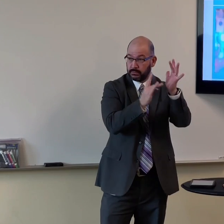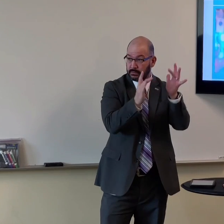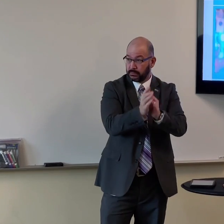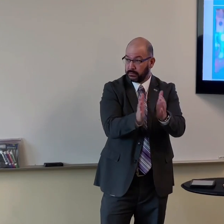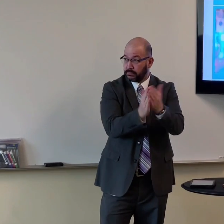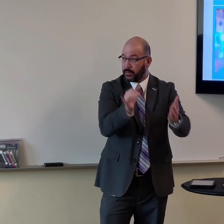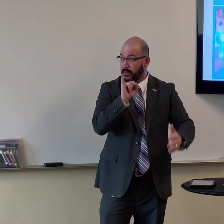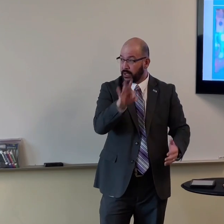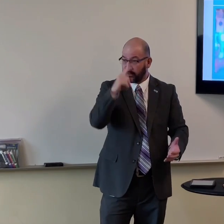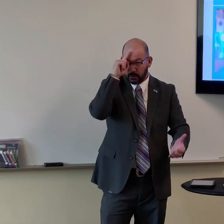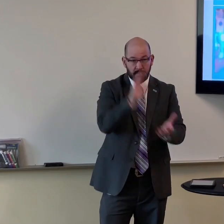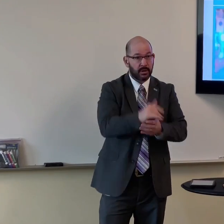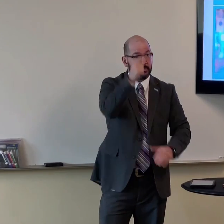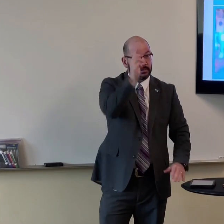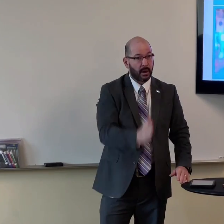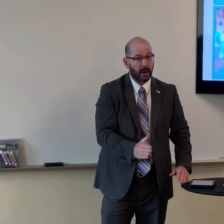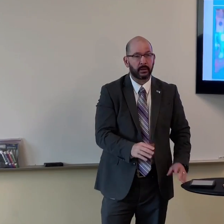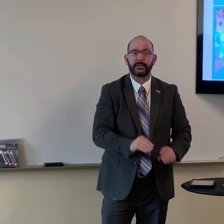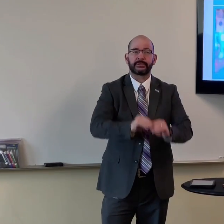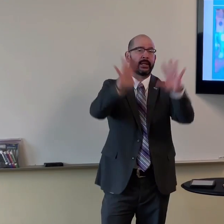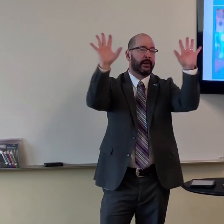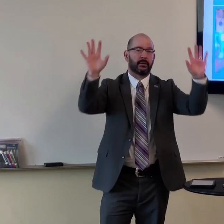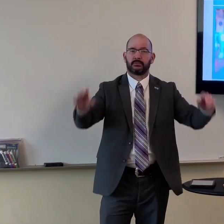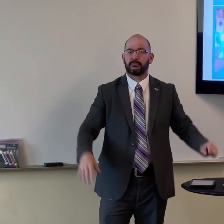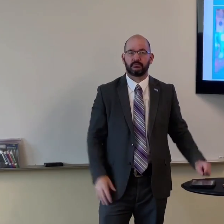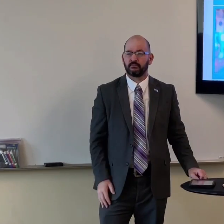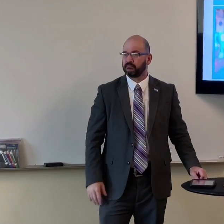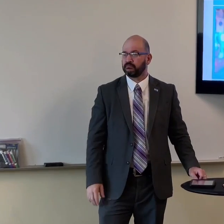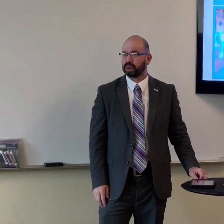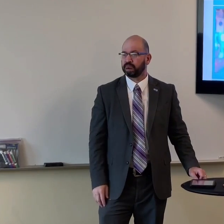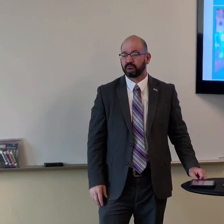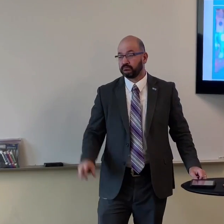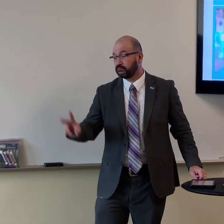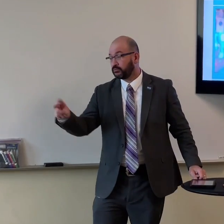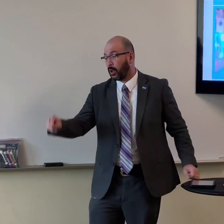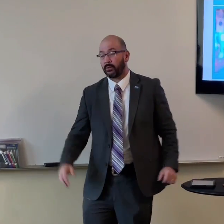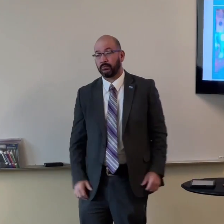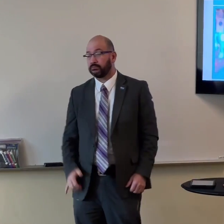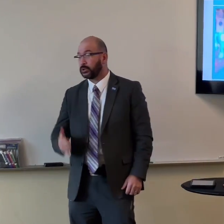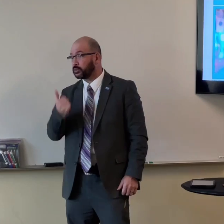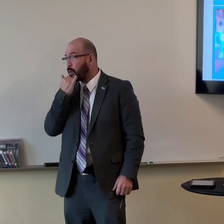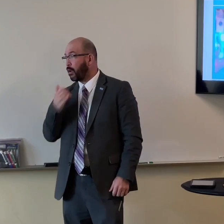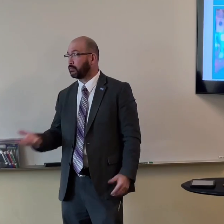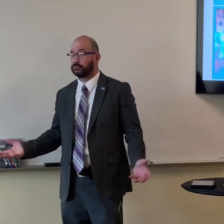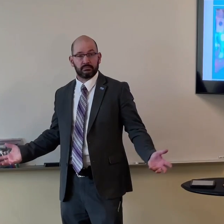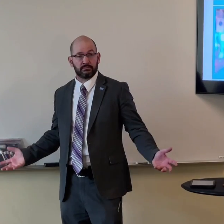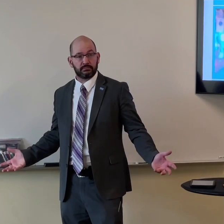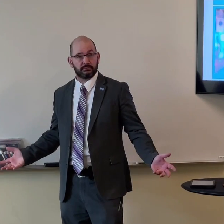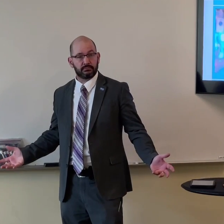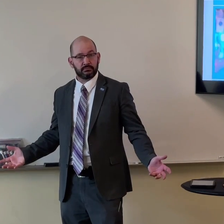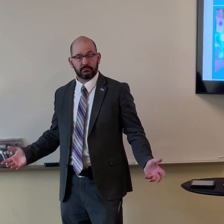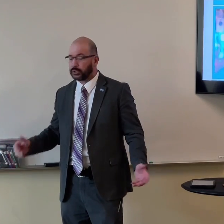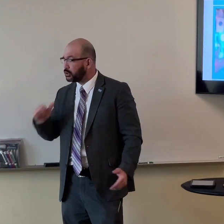But if you believe the Bible, if you believe there's a God, things become clear. It's just,